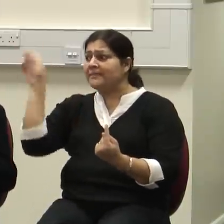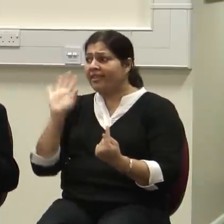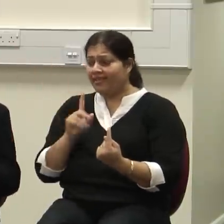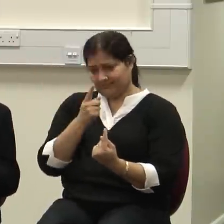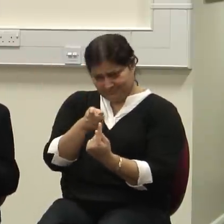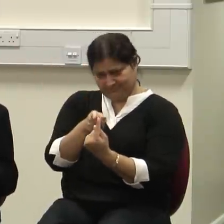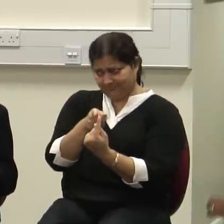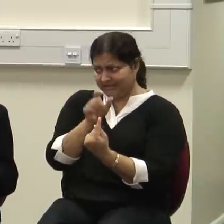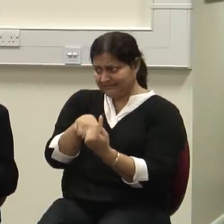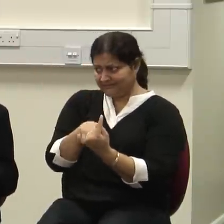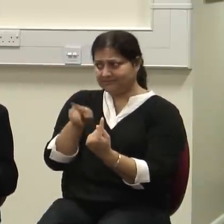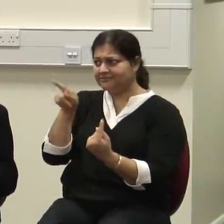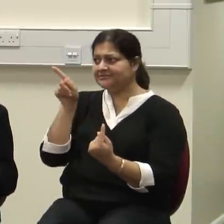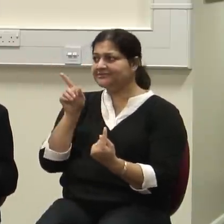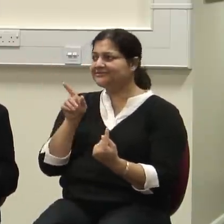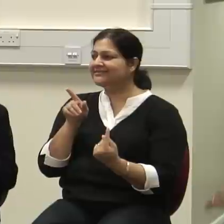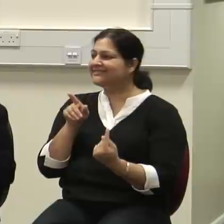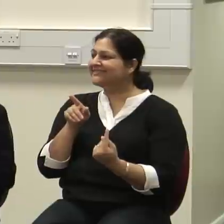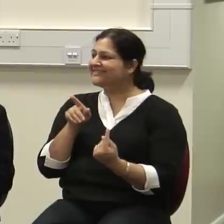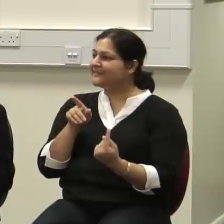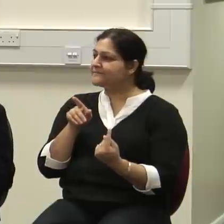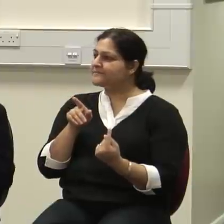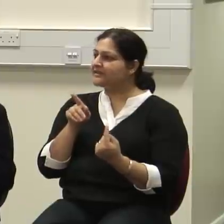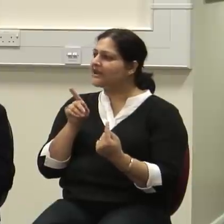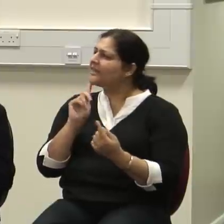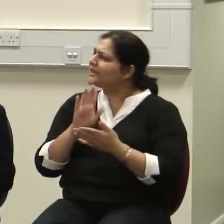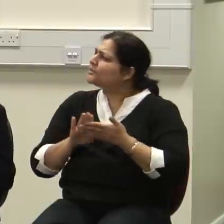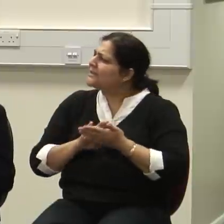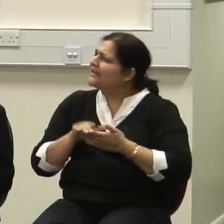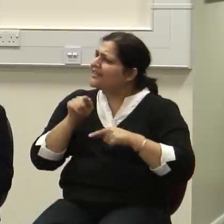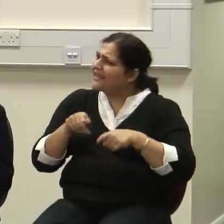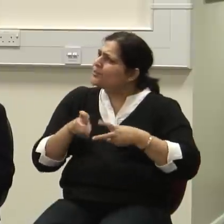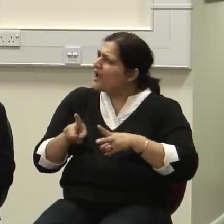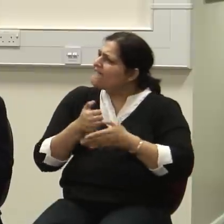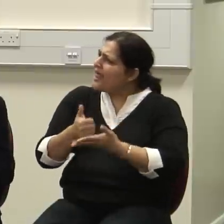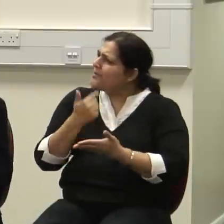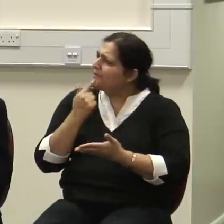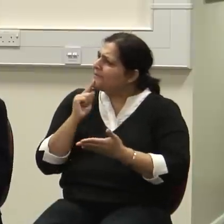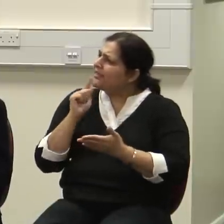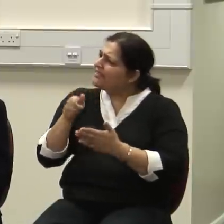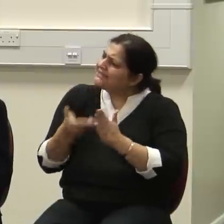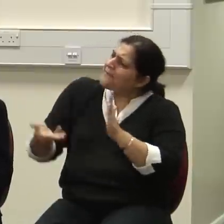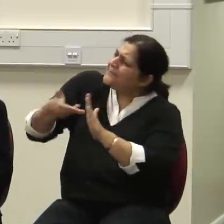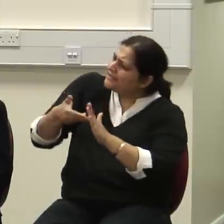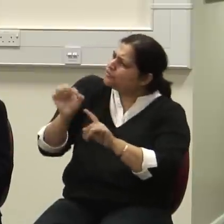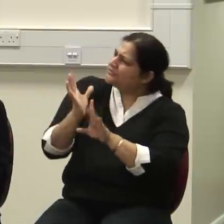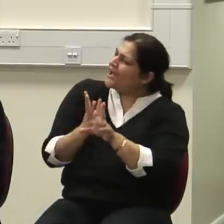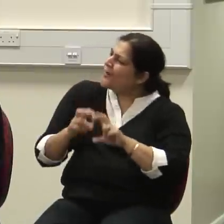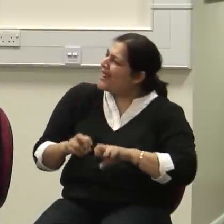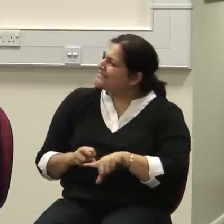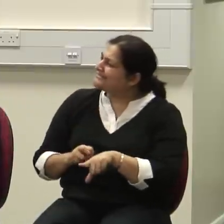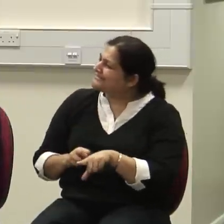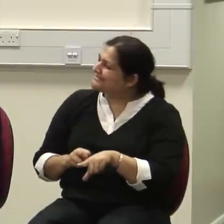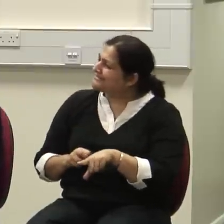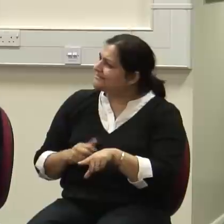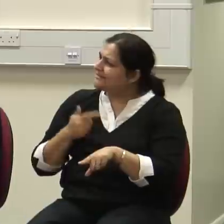a way of helping people. And this builds on psychoanalysis. is essential. But this is one particular way of doing it. Some people